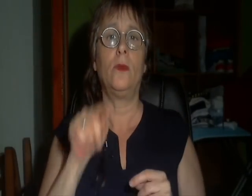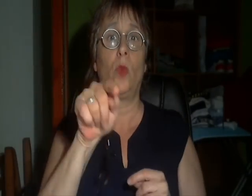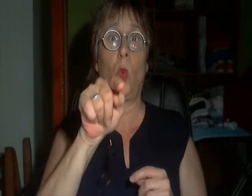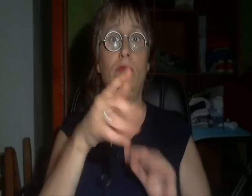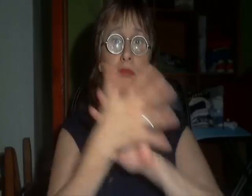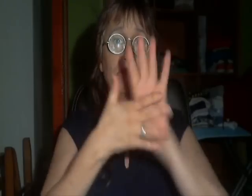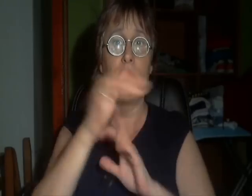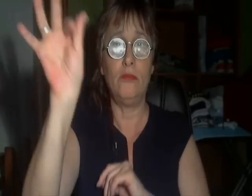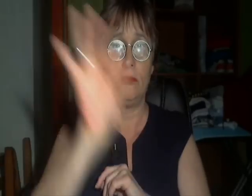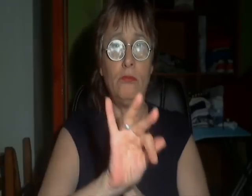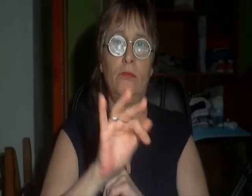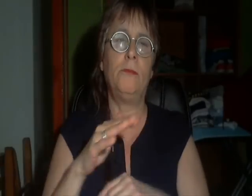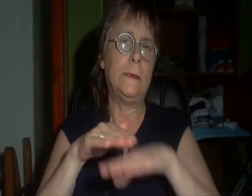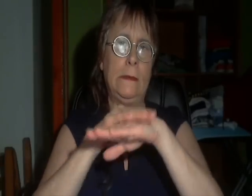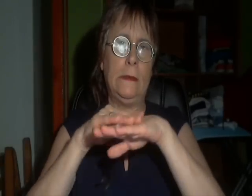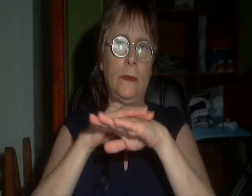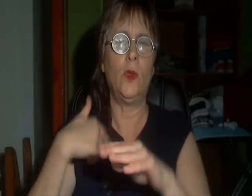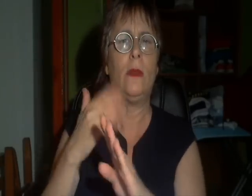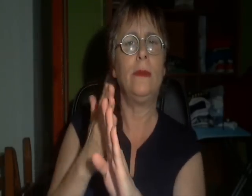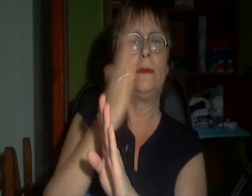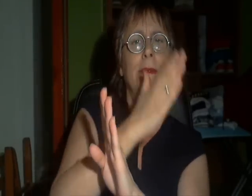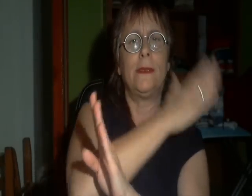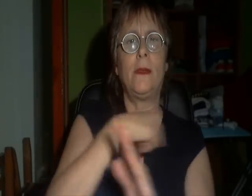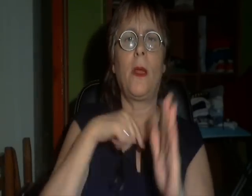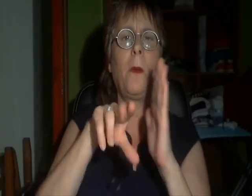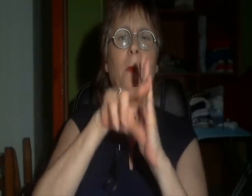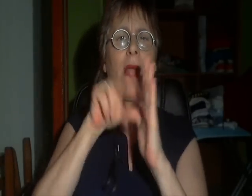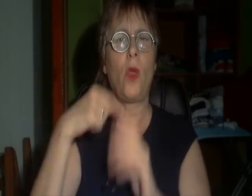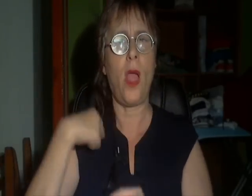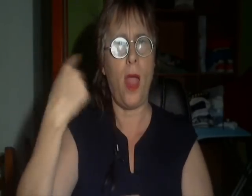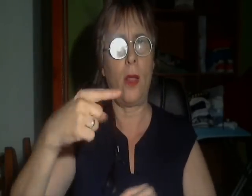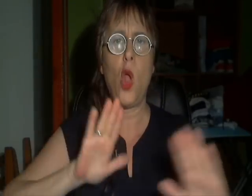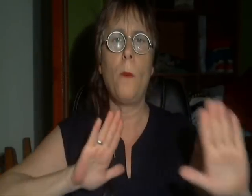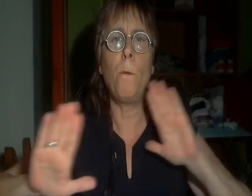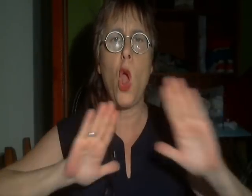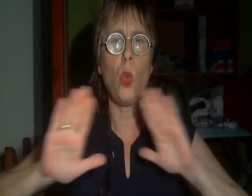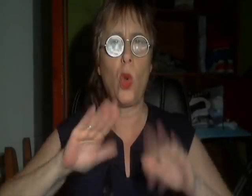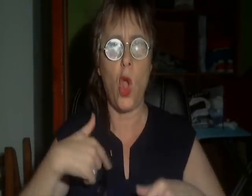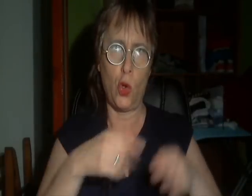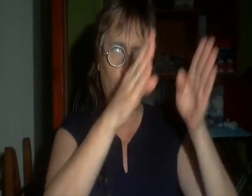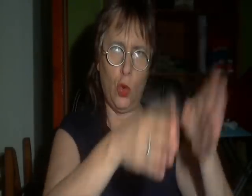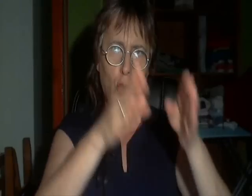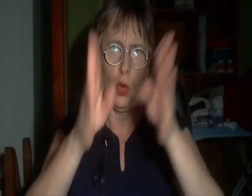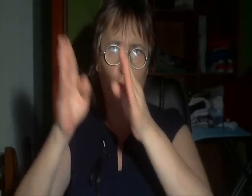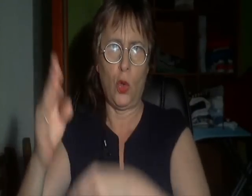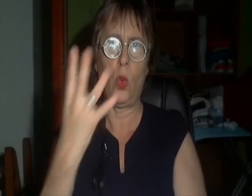I guess we're done! It wasn't fun! So now we run! The Pikachu! Thunderbolt, let's go!